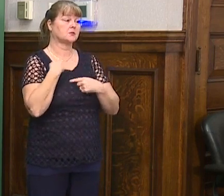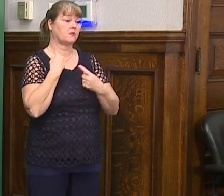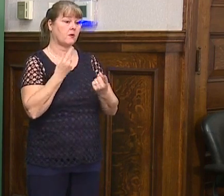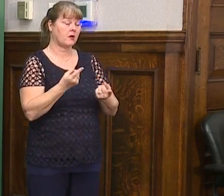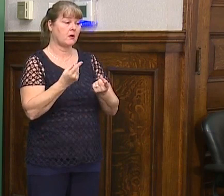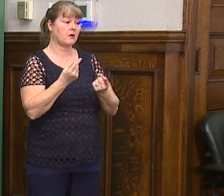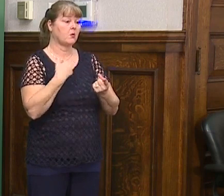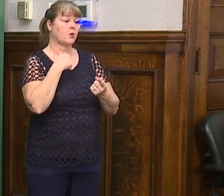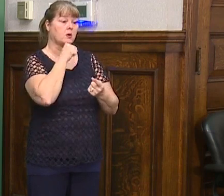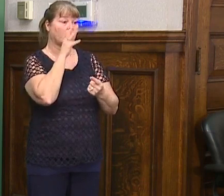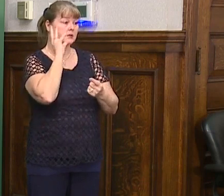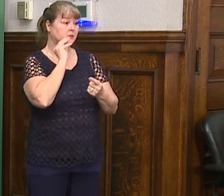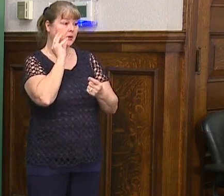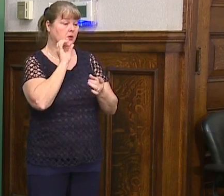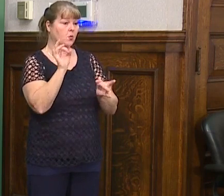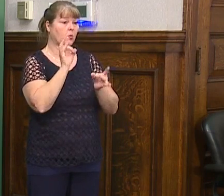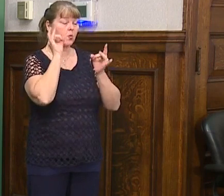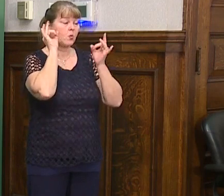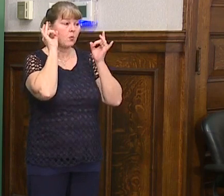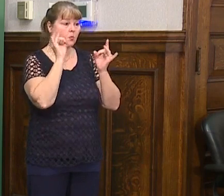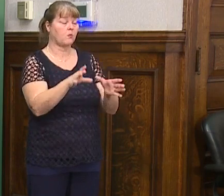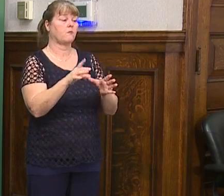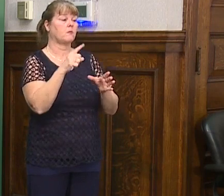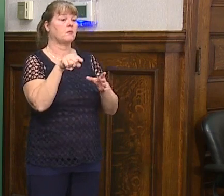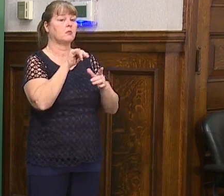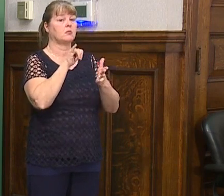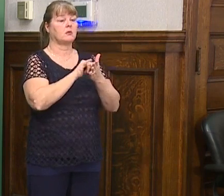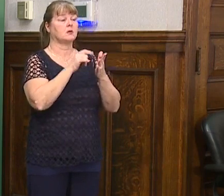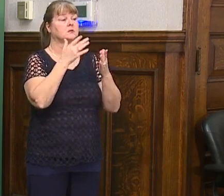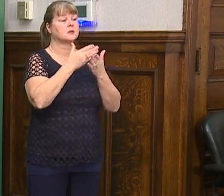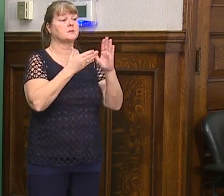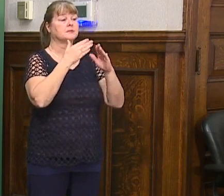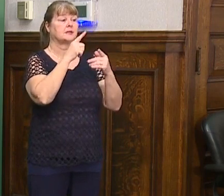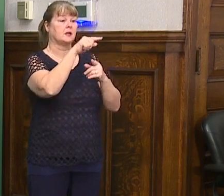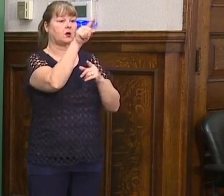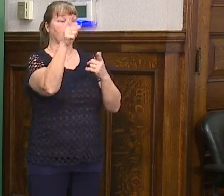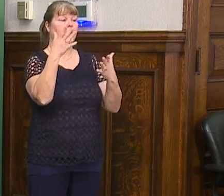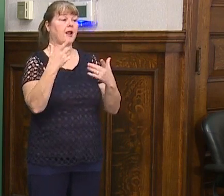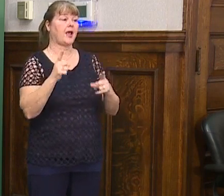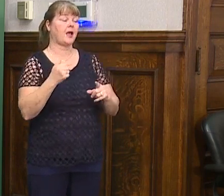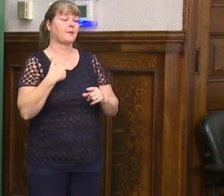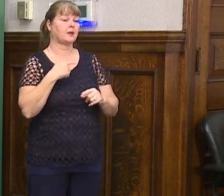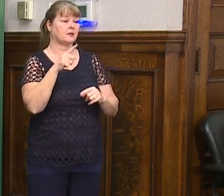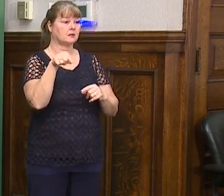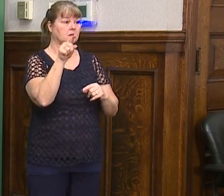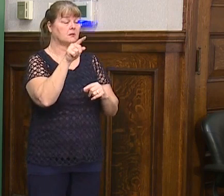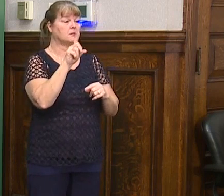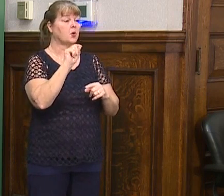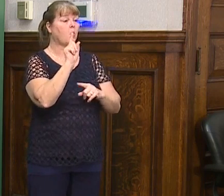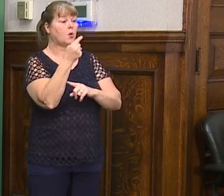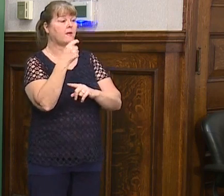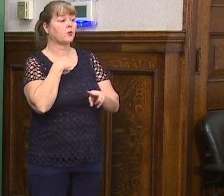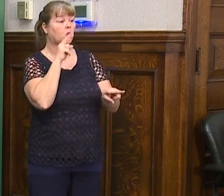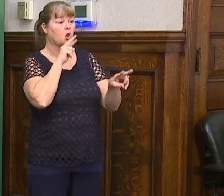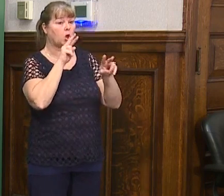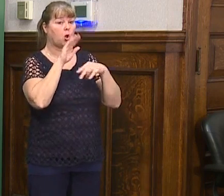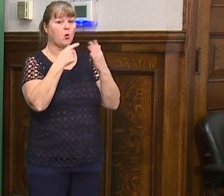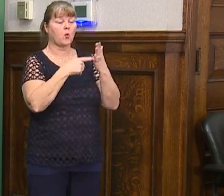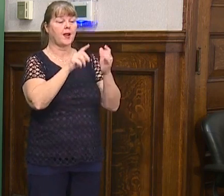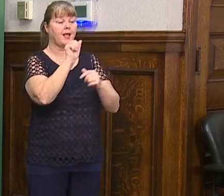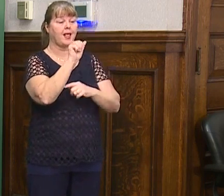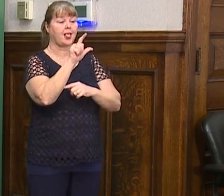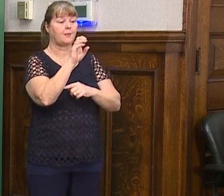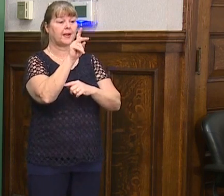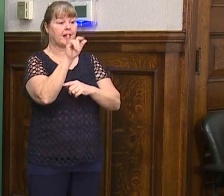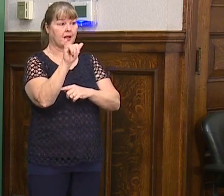We have not experienced the devastation, um, that some cities have. But you only have to look at Albany,